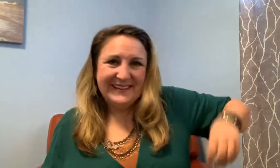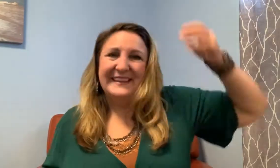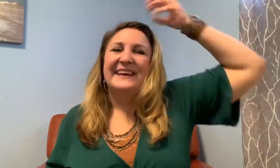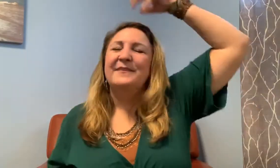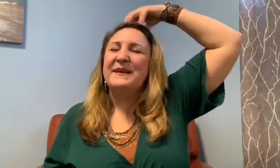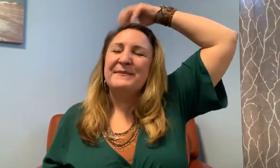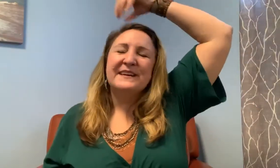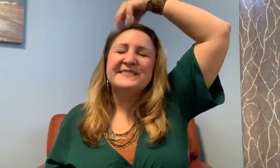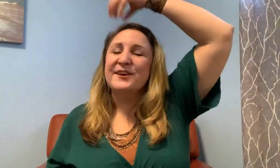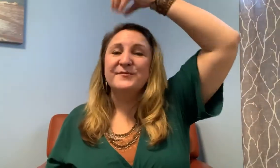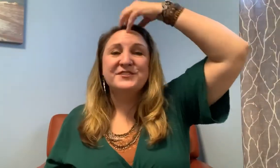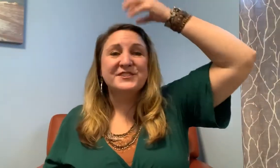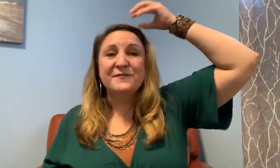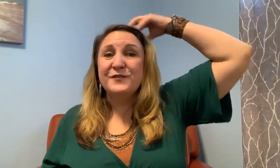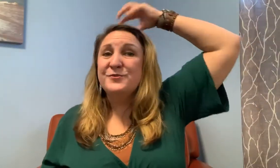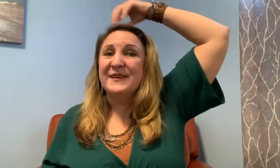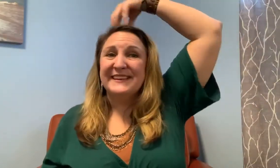and maybe I'll start with just a few minutes